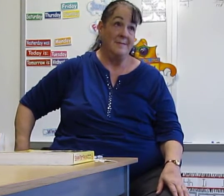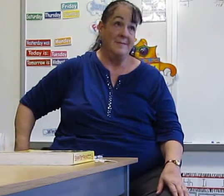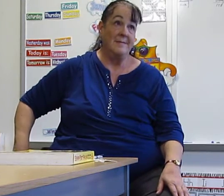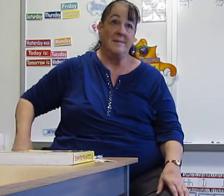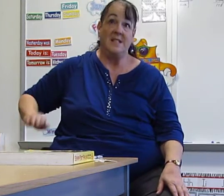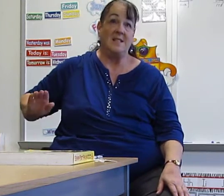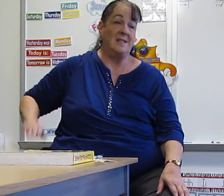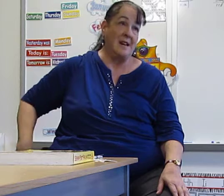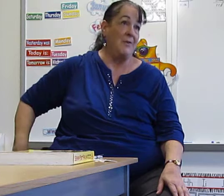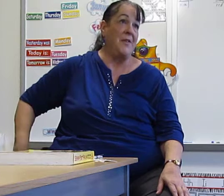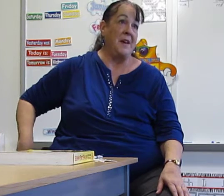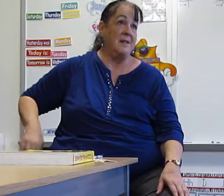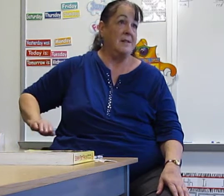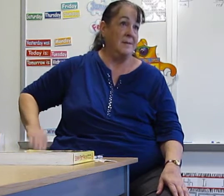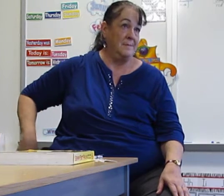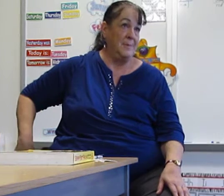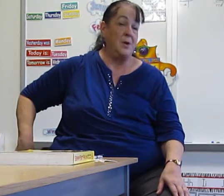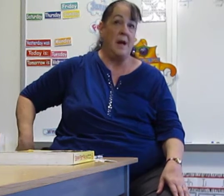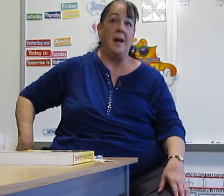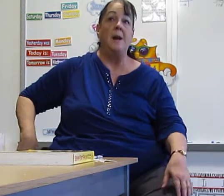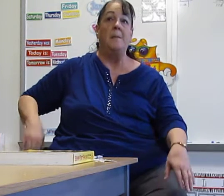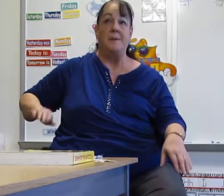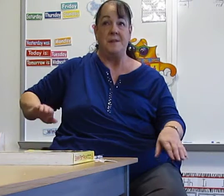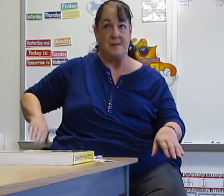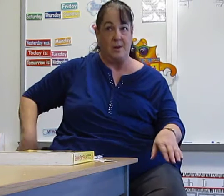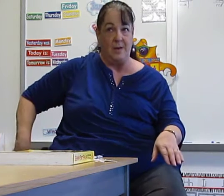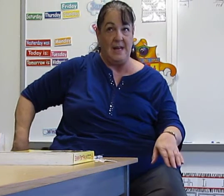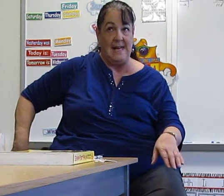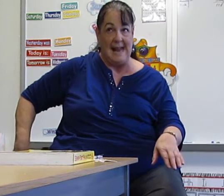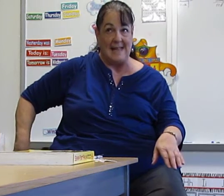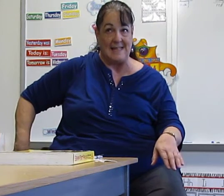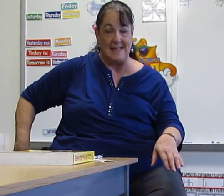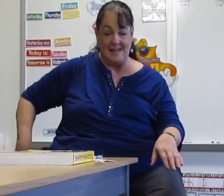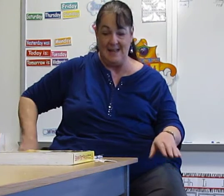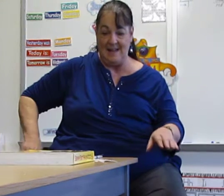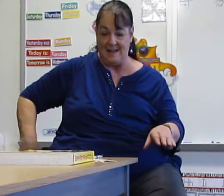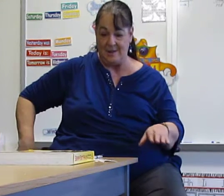This is several things. Okay. But this is only yet in English.